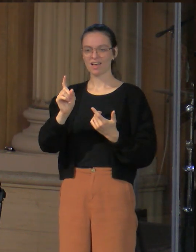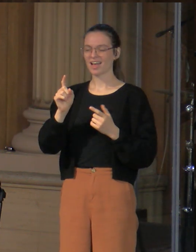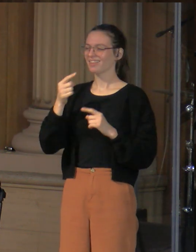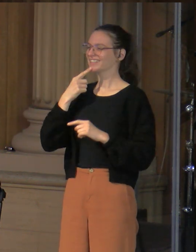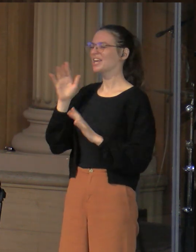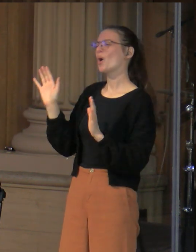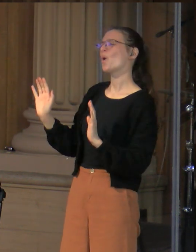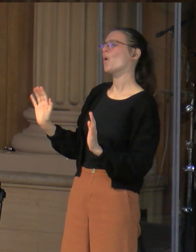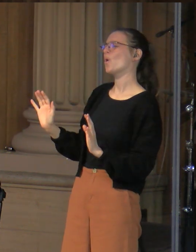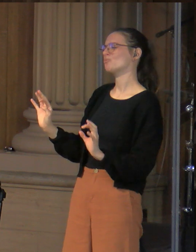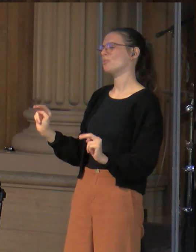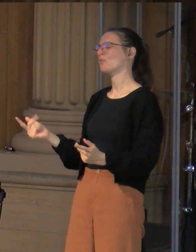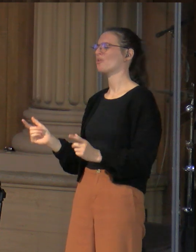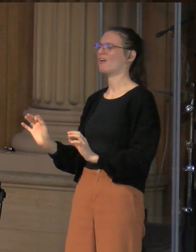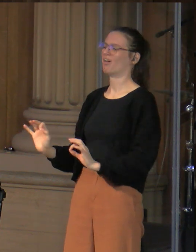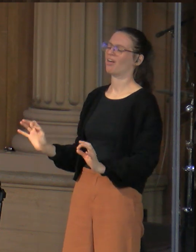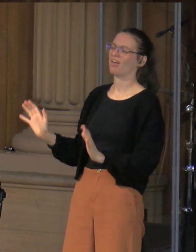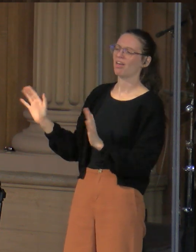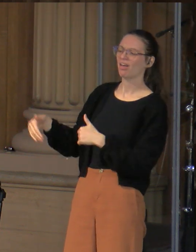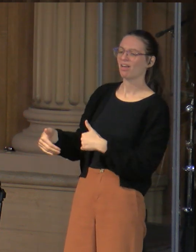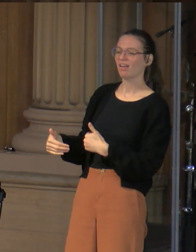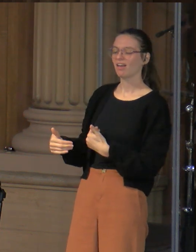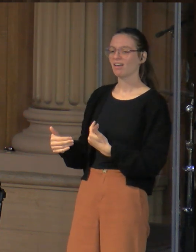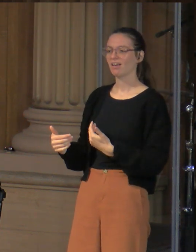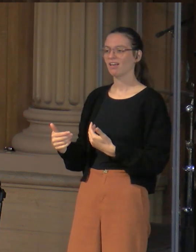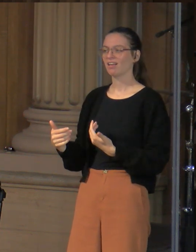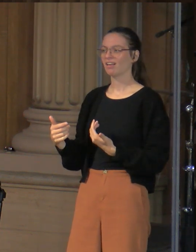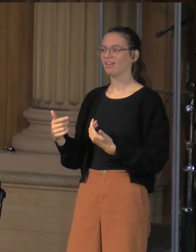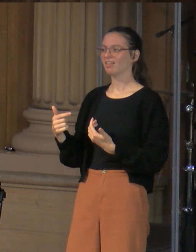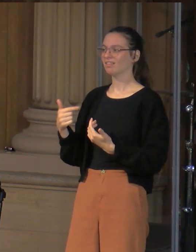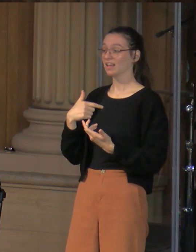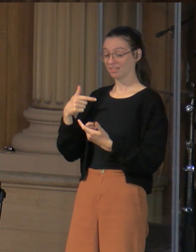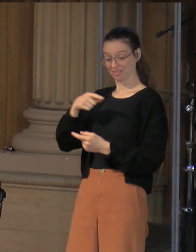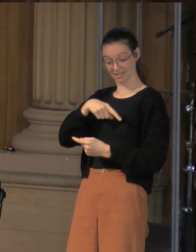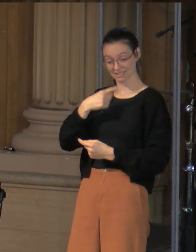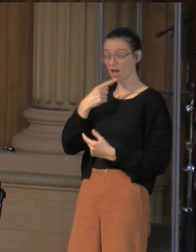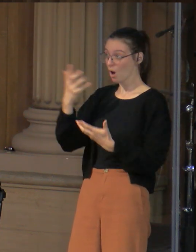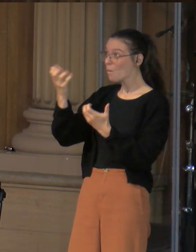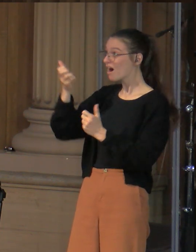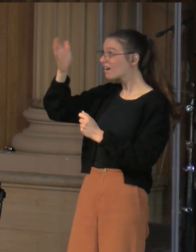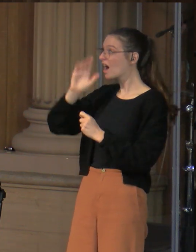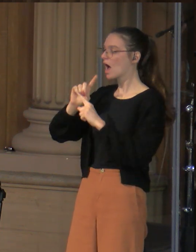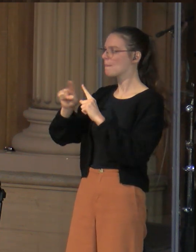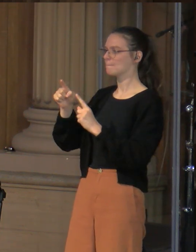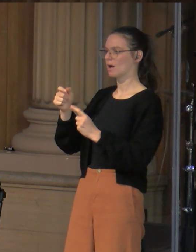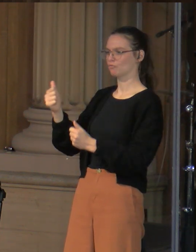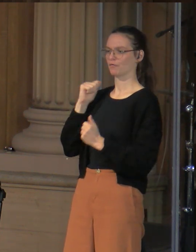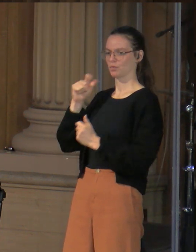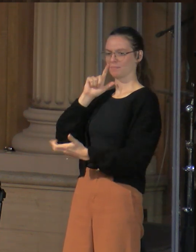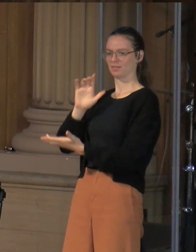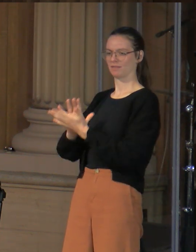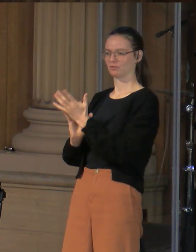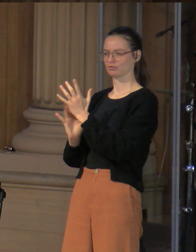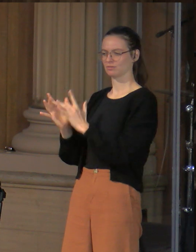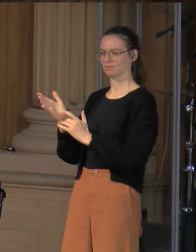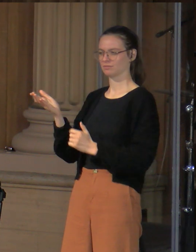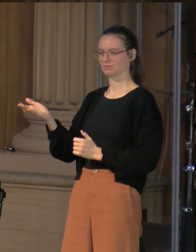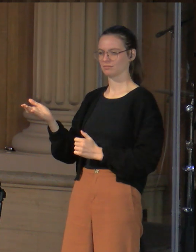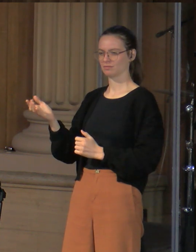as he walks among them. It's like they have a wandering eye here. They actually believe that something more and better than Jesus